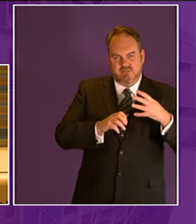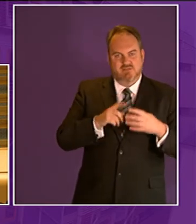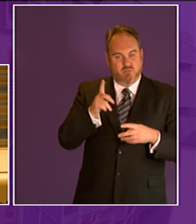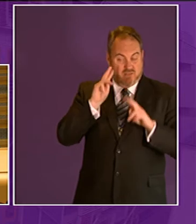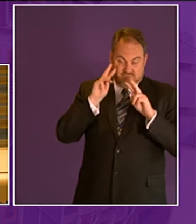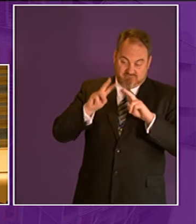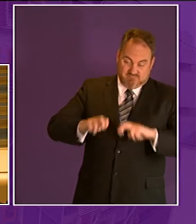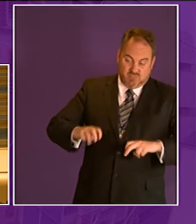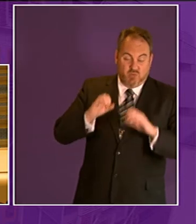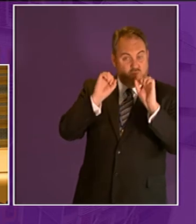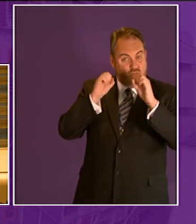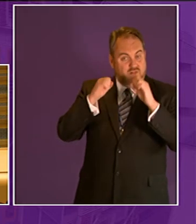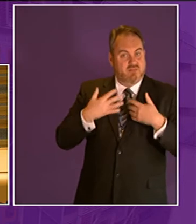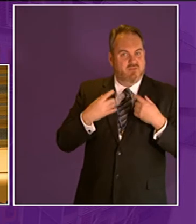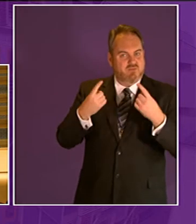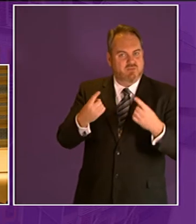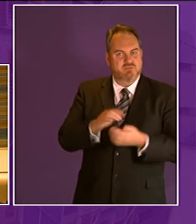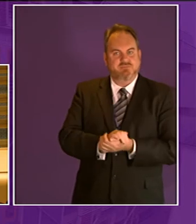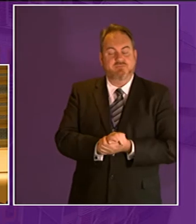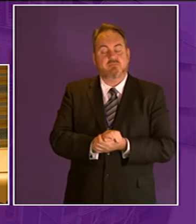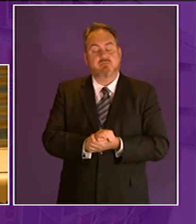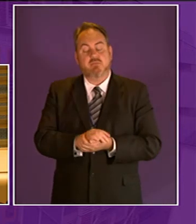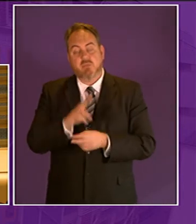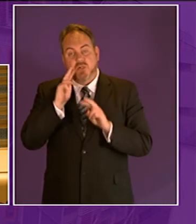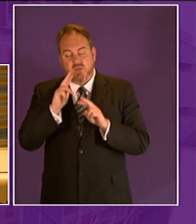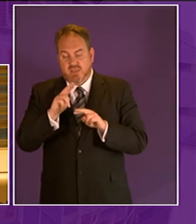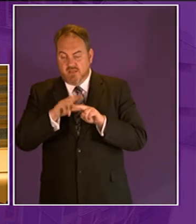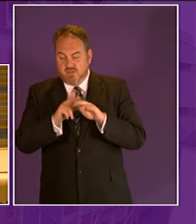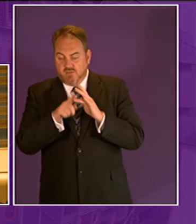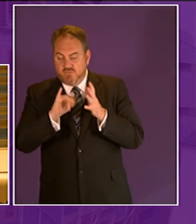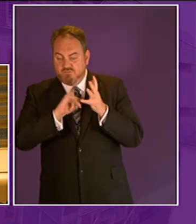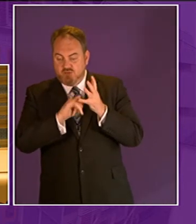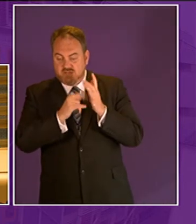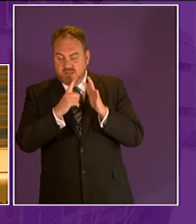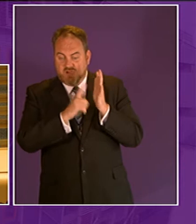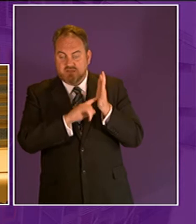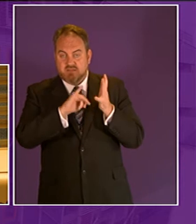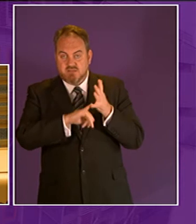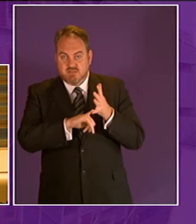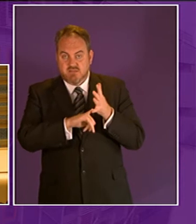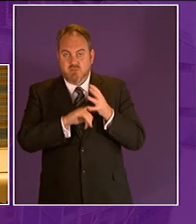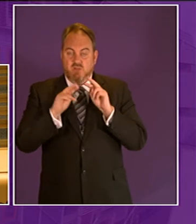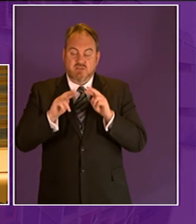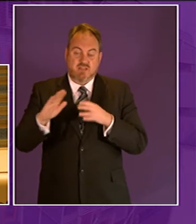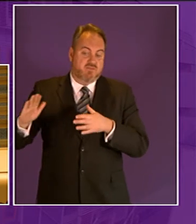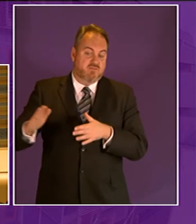now during a discussion about fossils the lecturer asked us what the first living thing on earth was